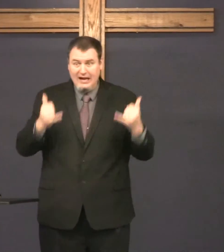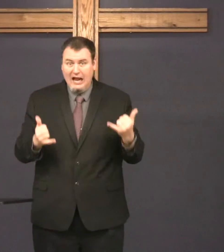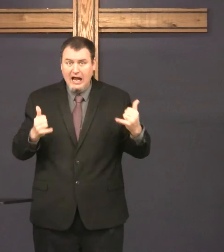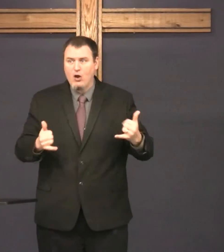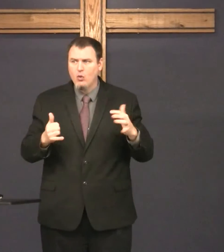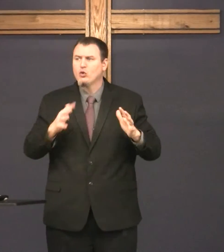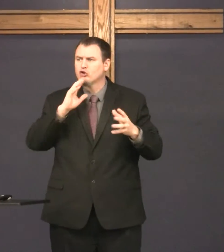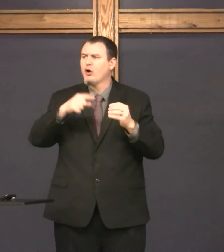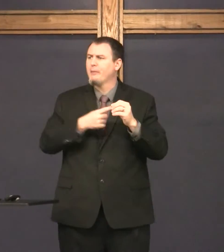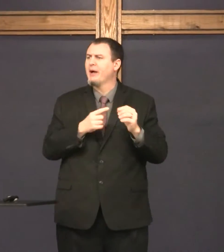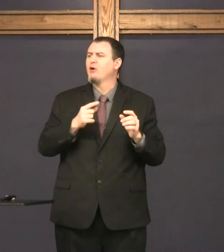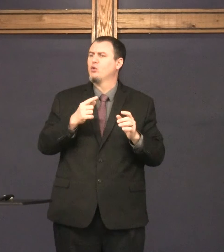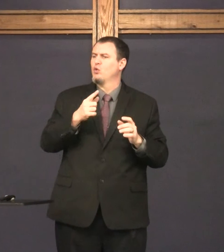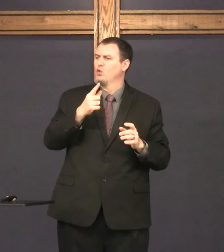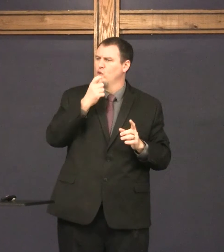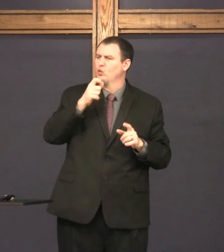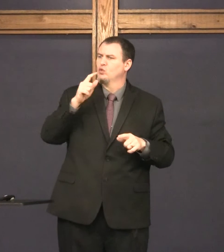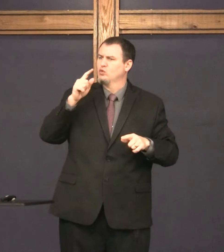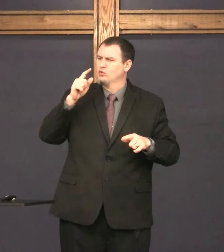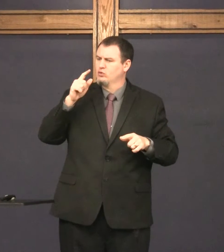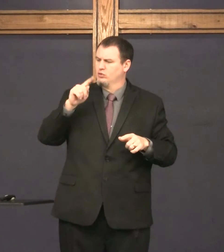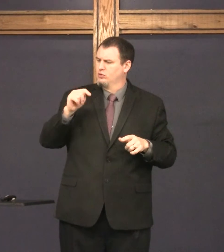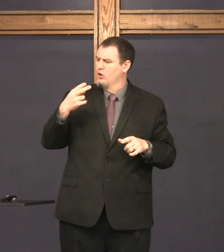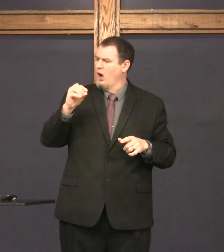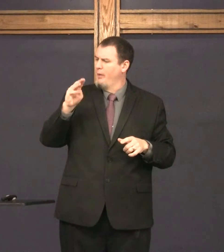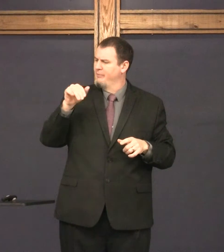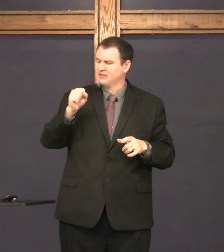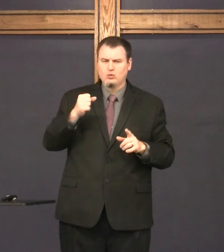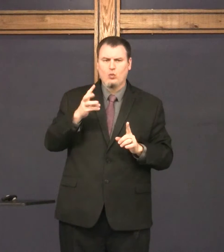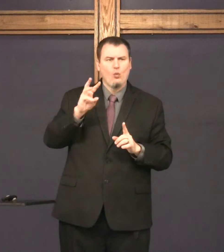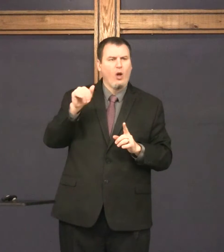about about that. But, Thomas